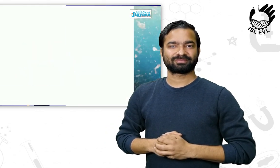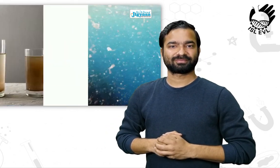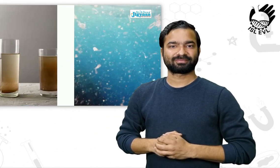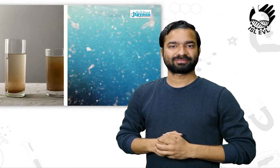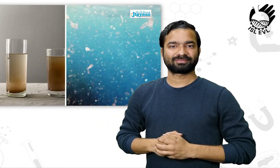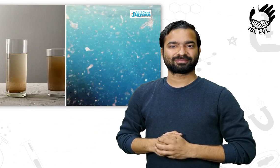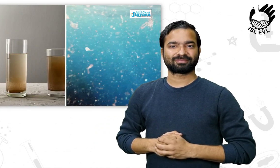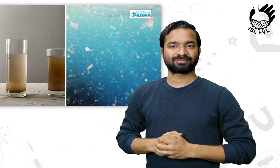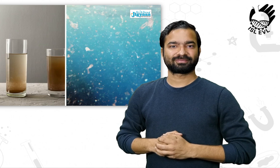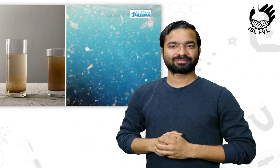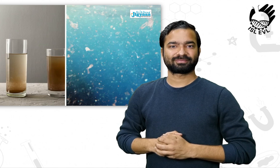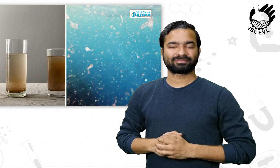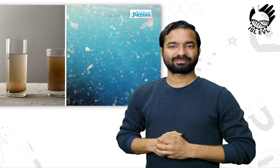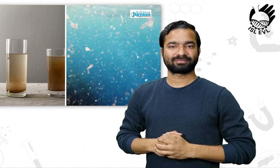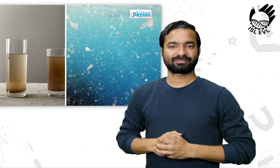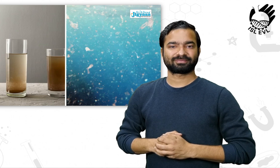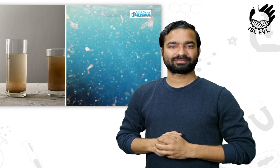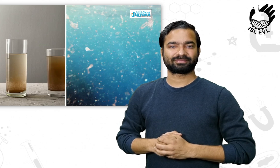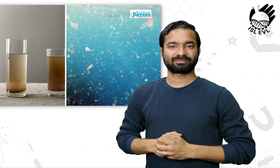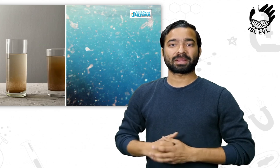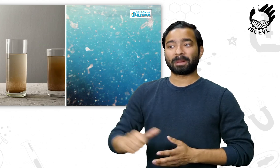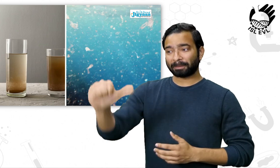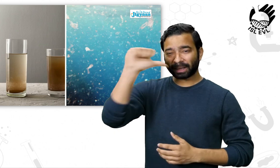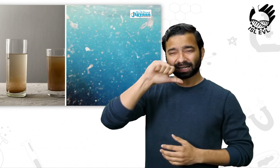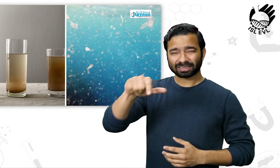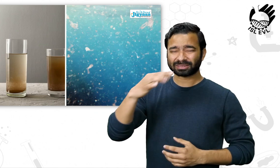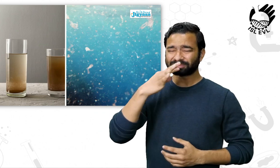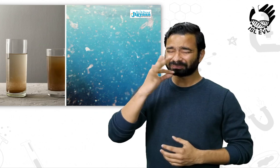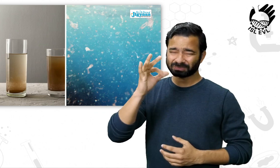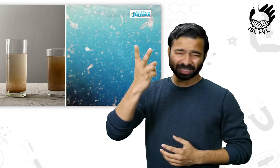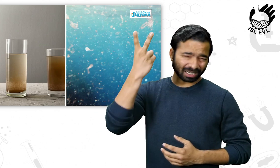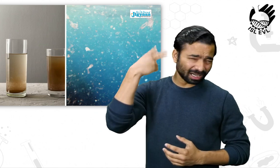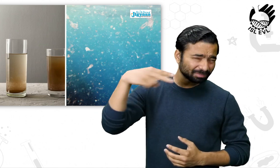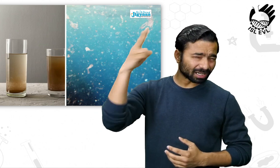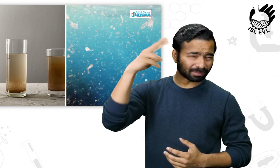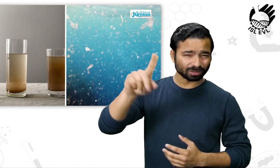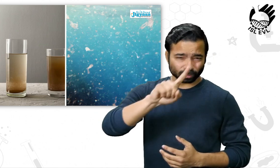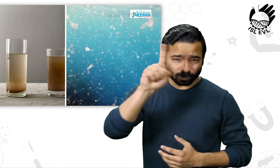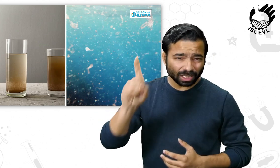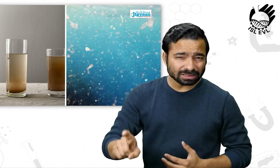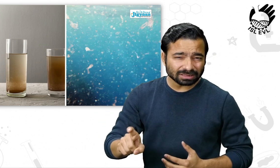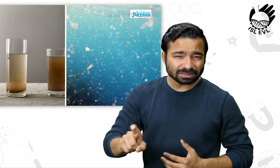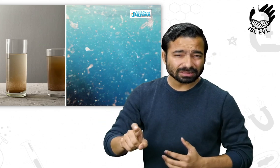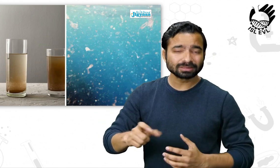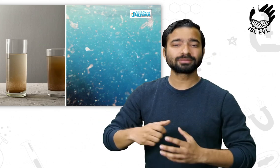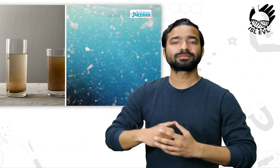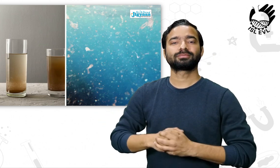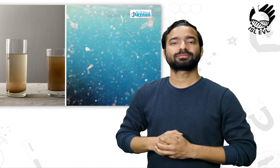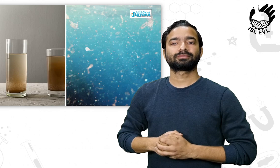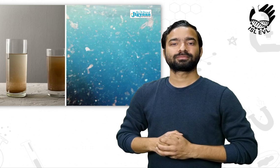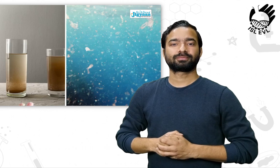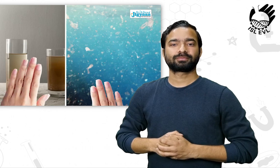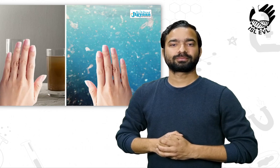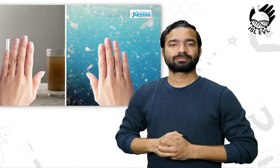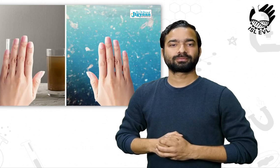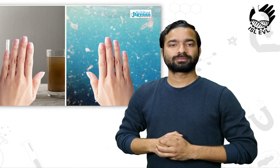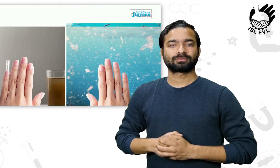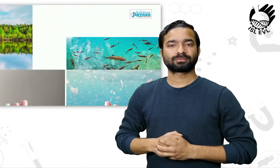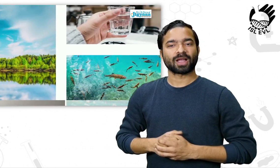And, majority of the world's water is unblinkable due to excess salts in it.